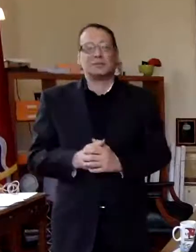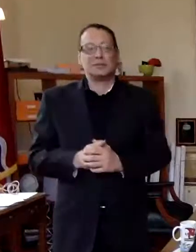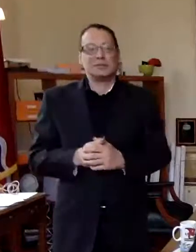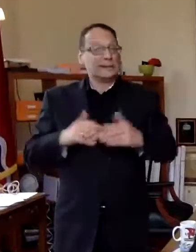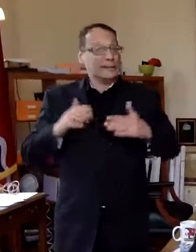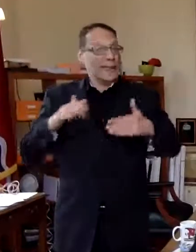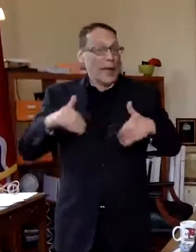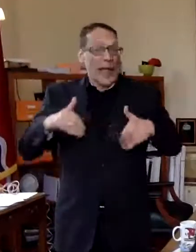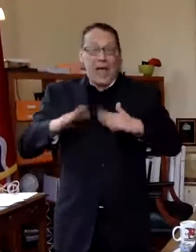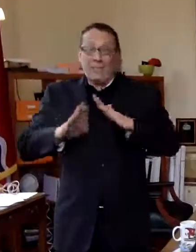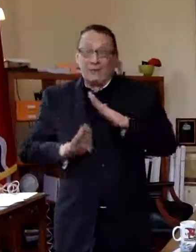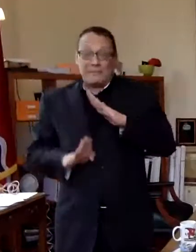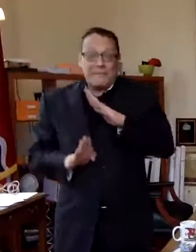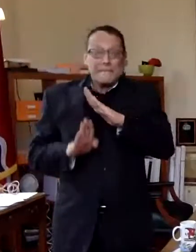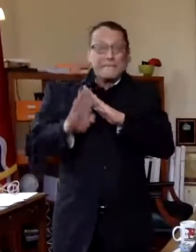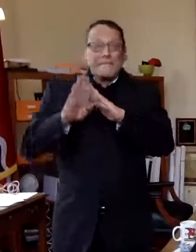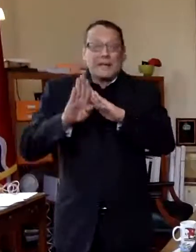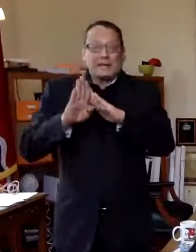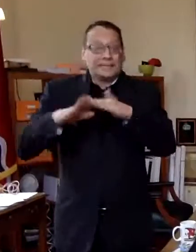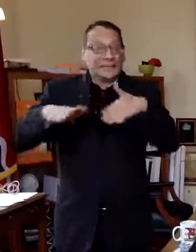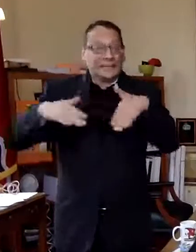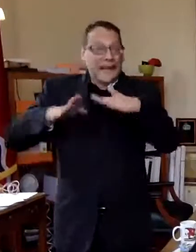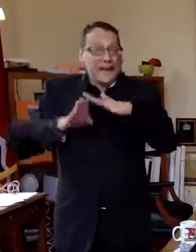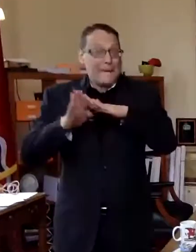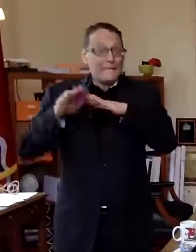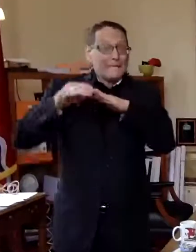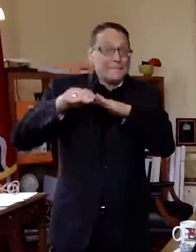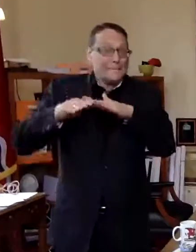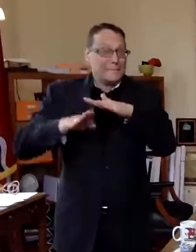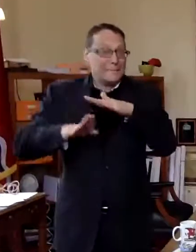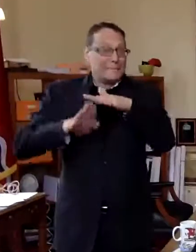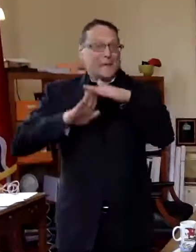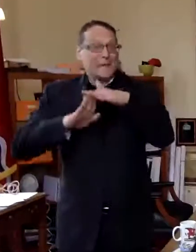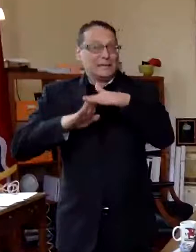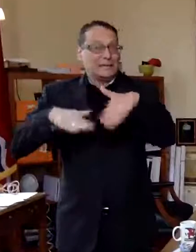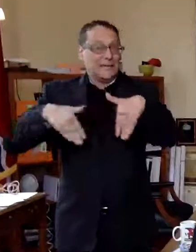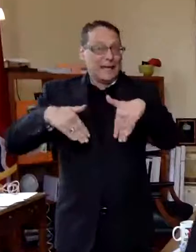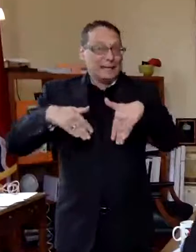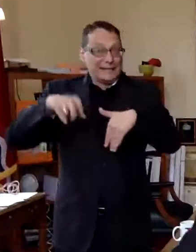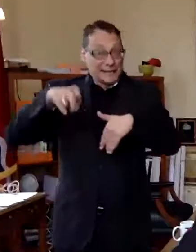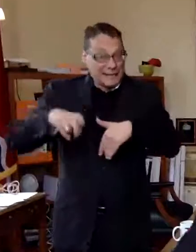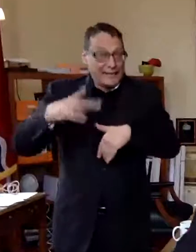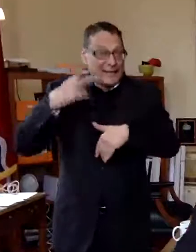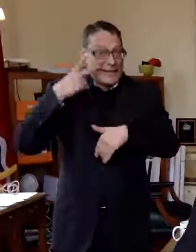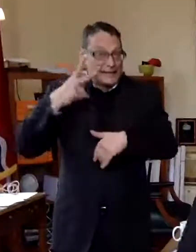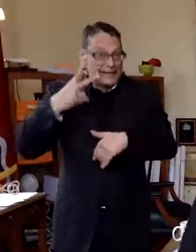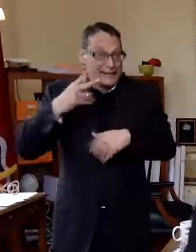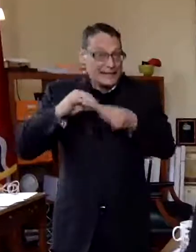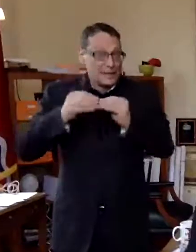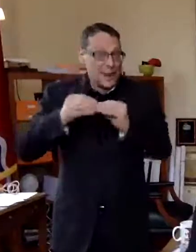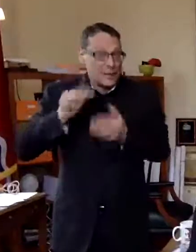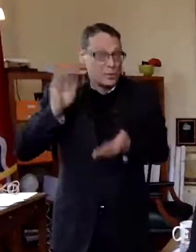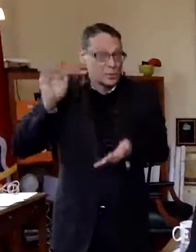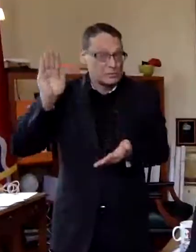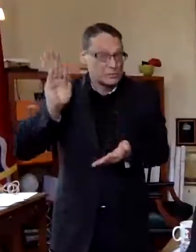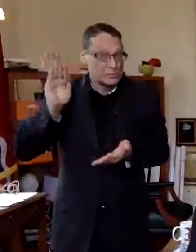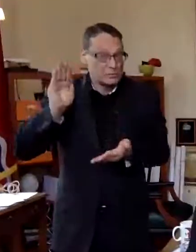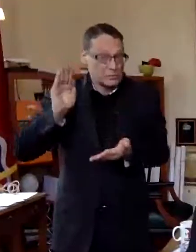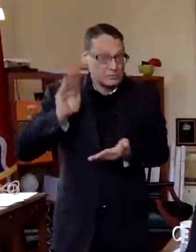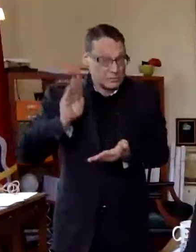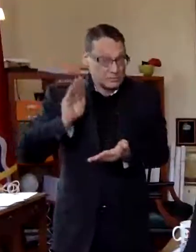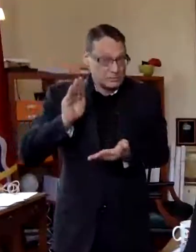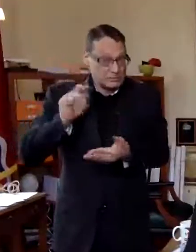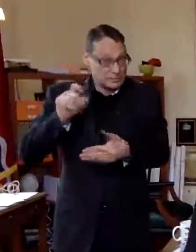hit the peak yet we don't think um and so we need to see some decline in cases before we have a big